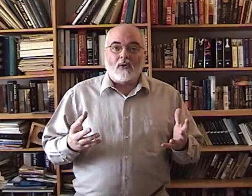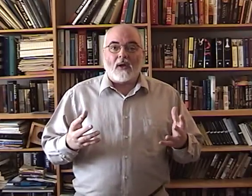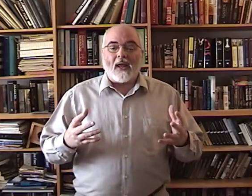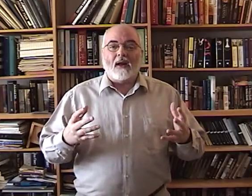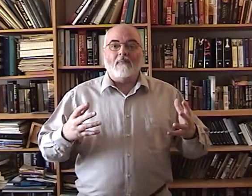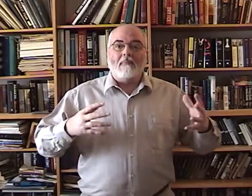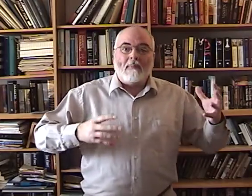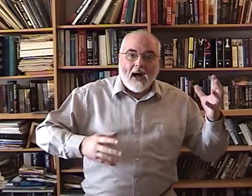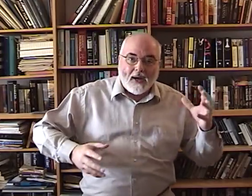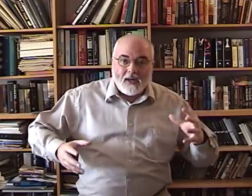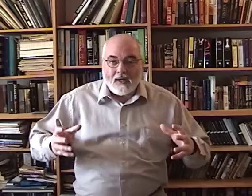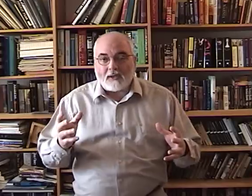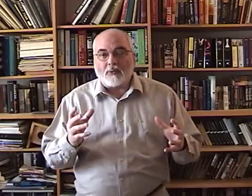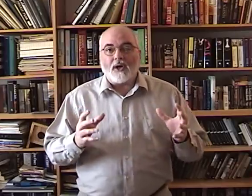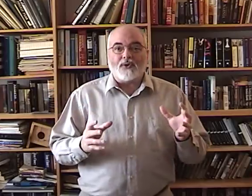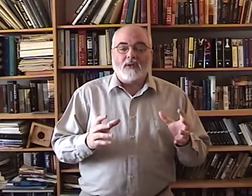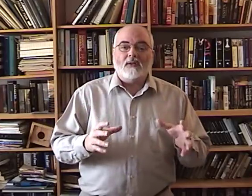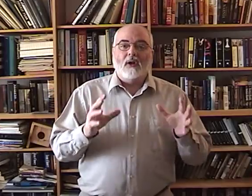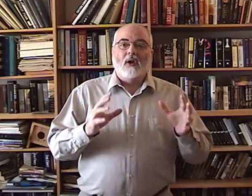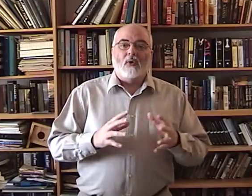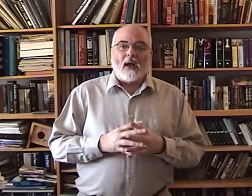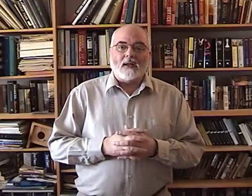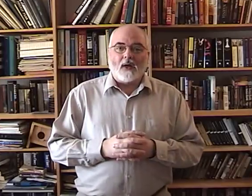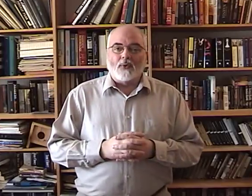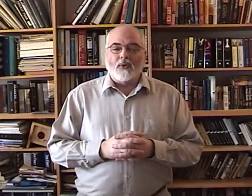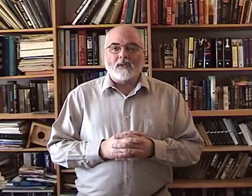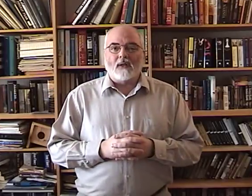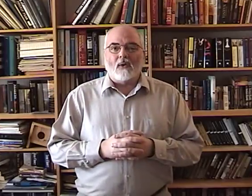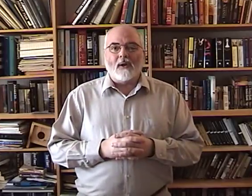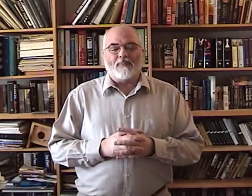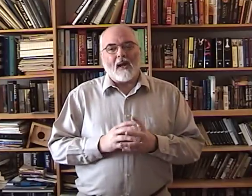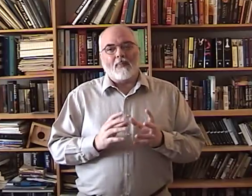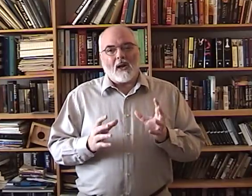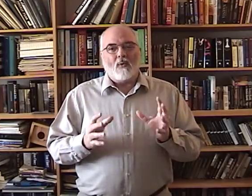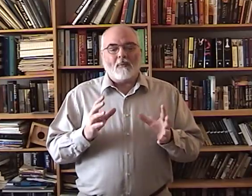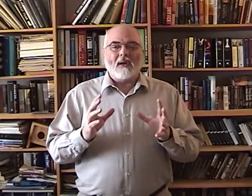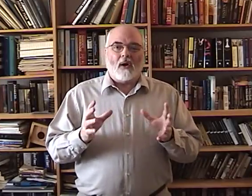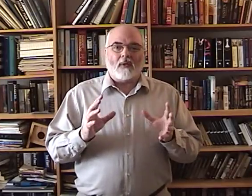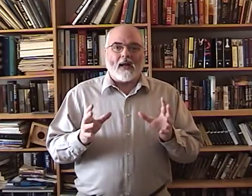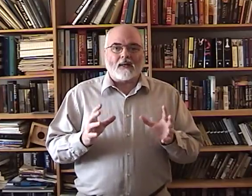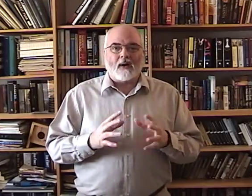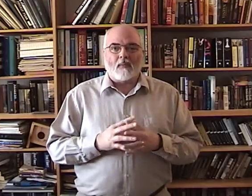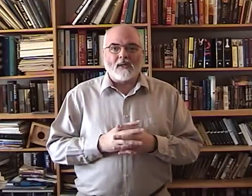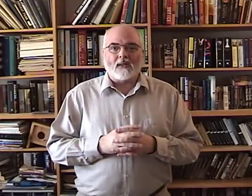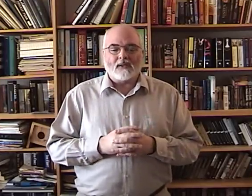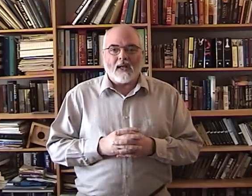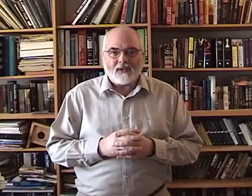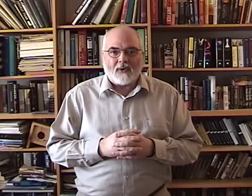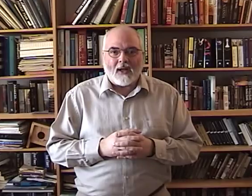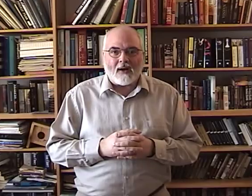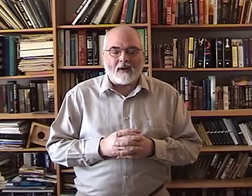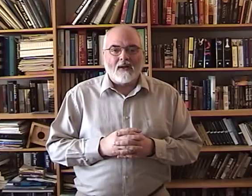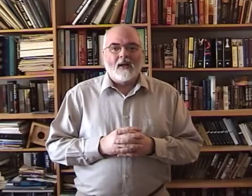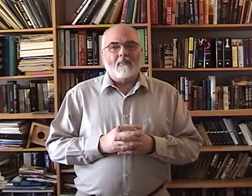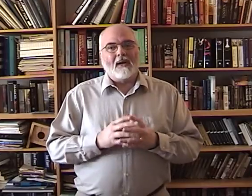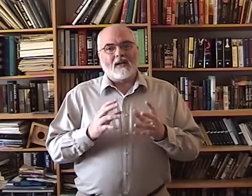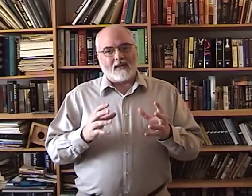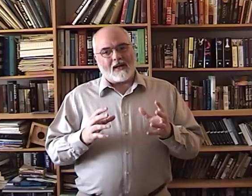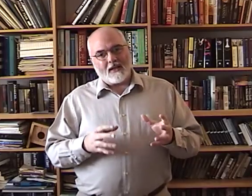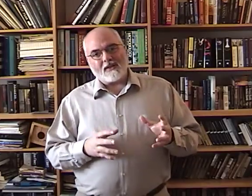and body expressions as I go through this slowly I probably won't be all that terribly successful at it because it is